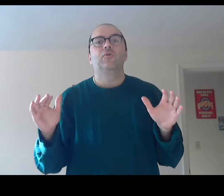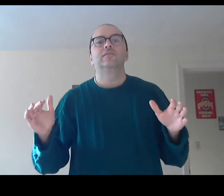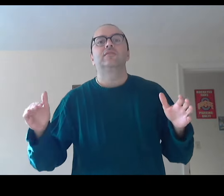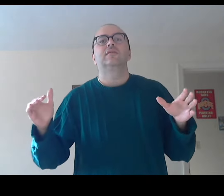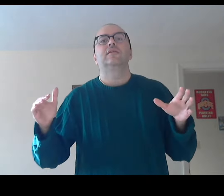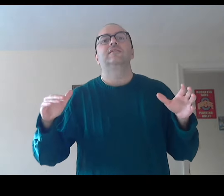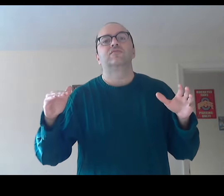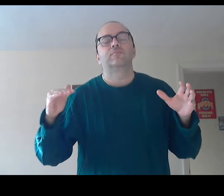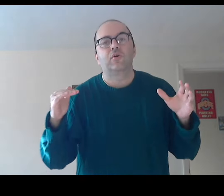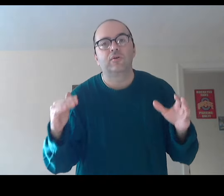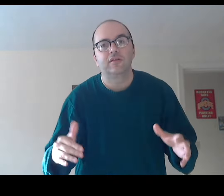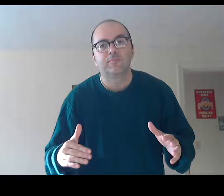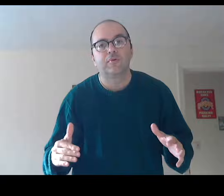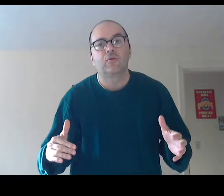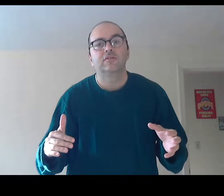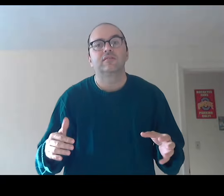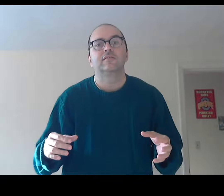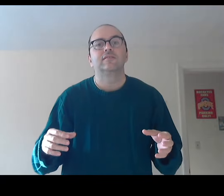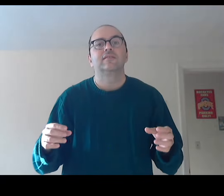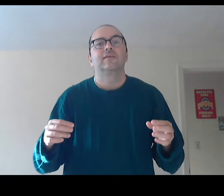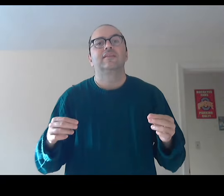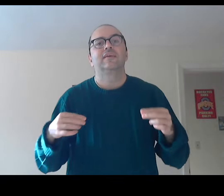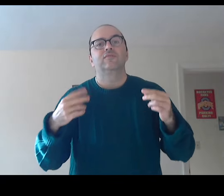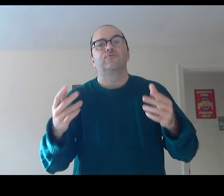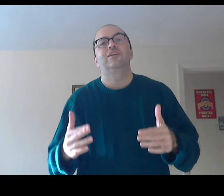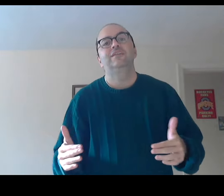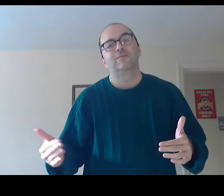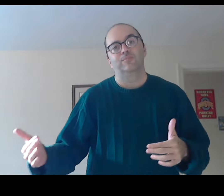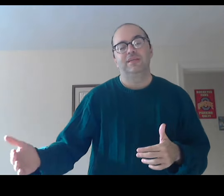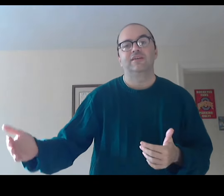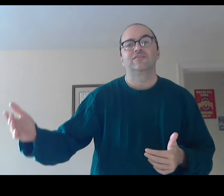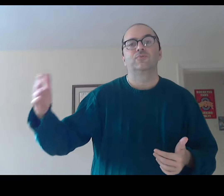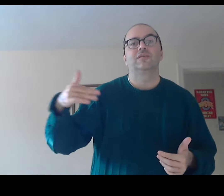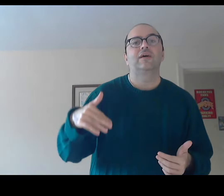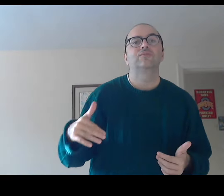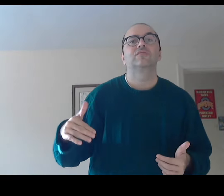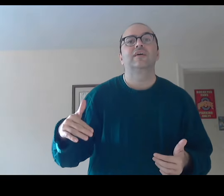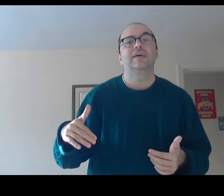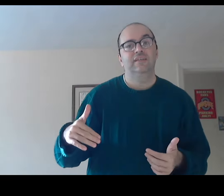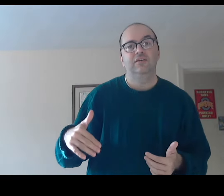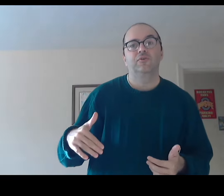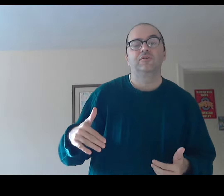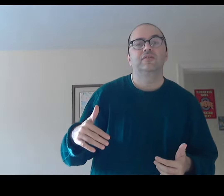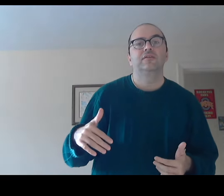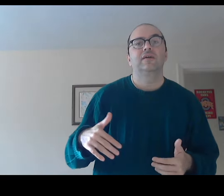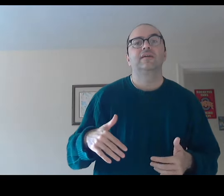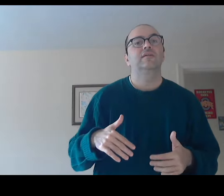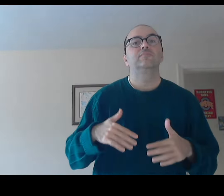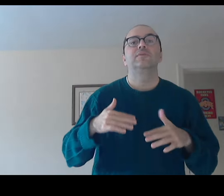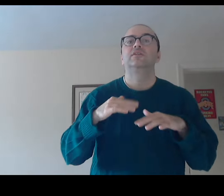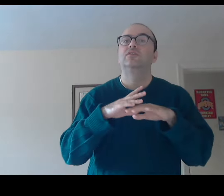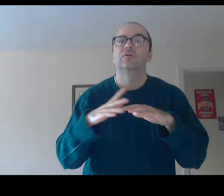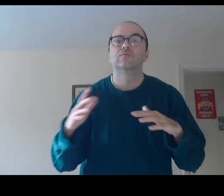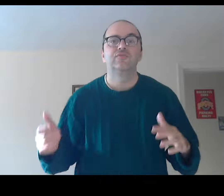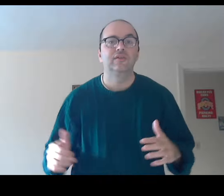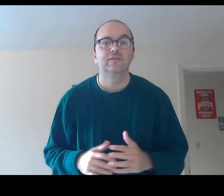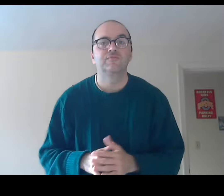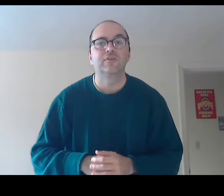order is more important than freedom because without any order there can be no freedom for